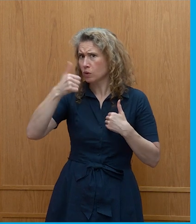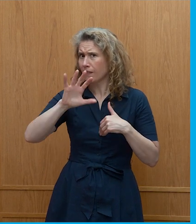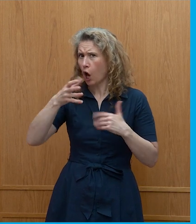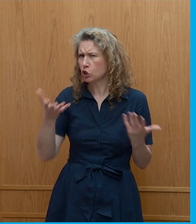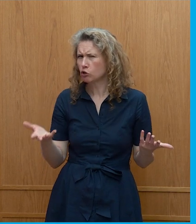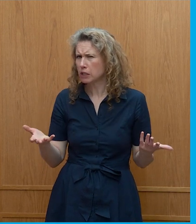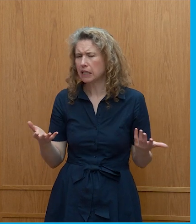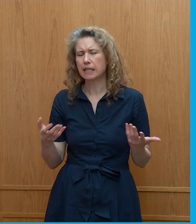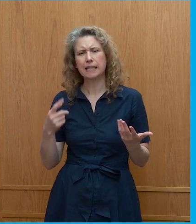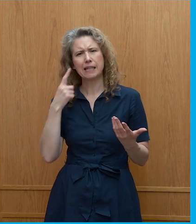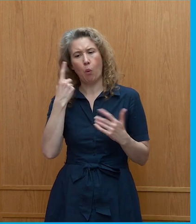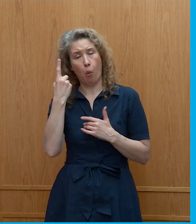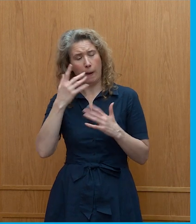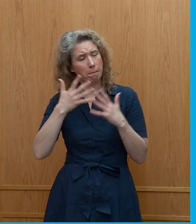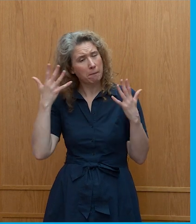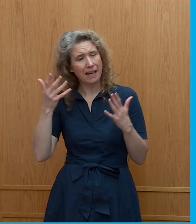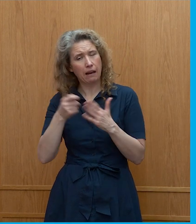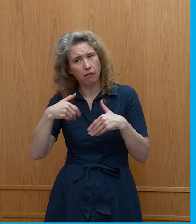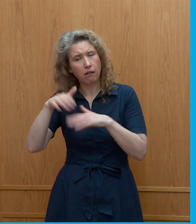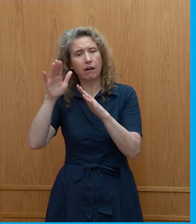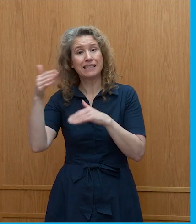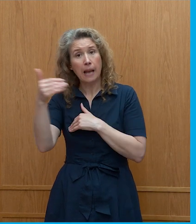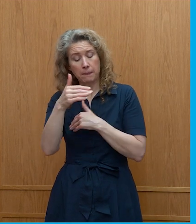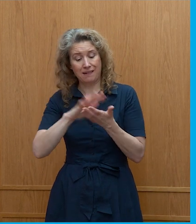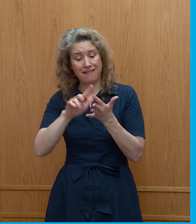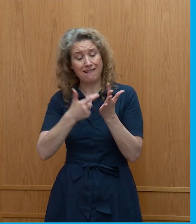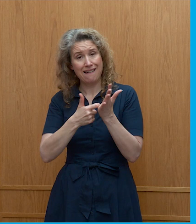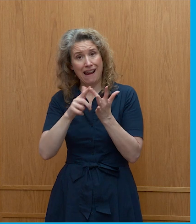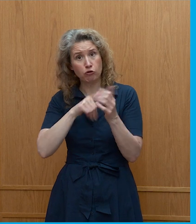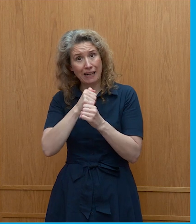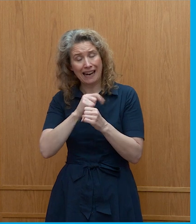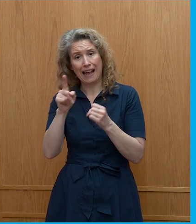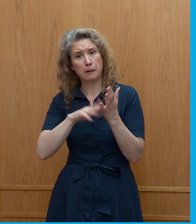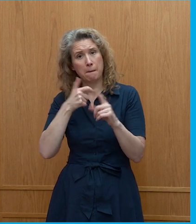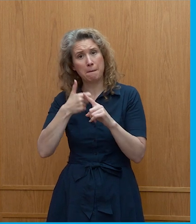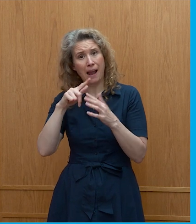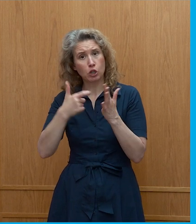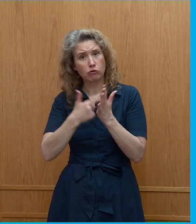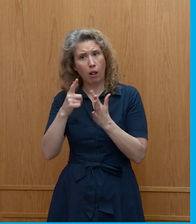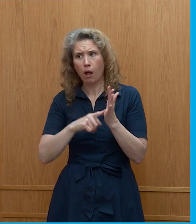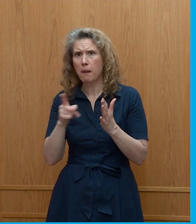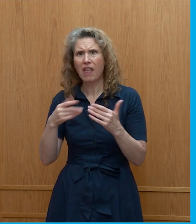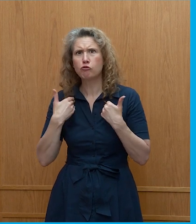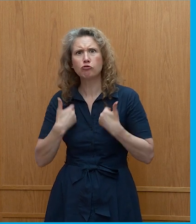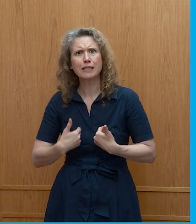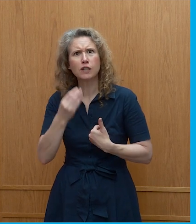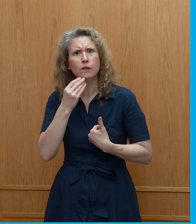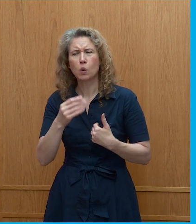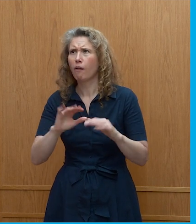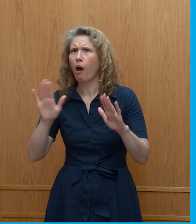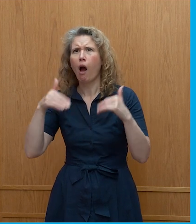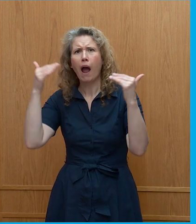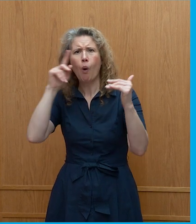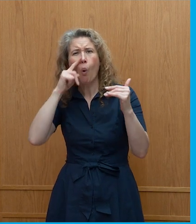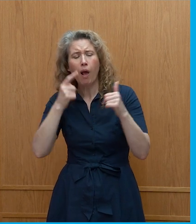at the biggest exports for us are salmon herring and mackerel right they are incredibly rich and omega-3 fatty acids vitamin b12